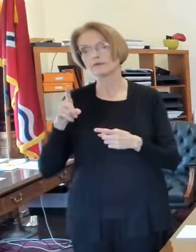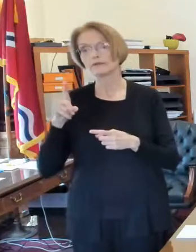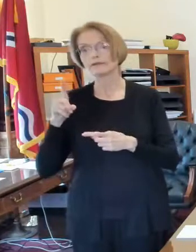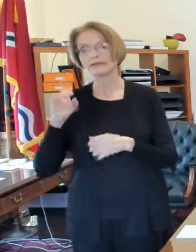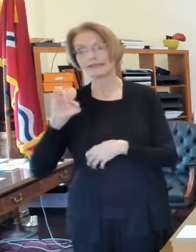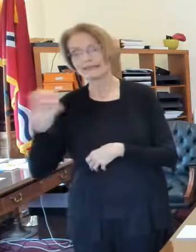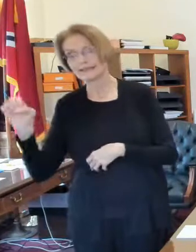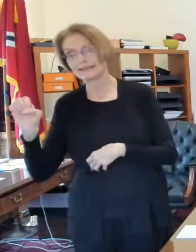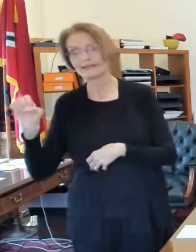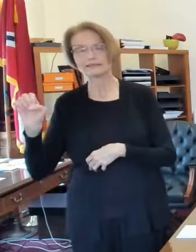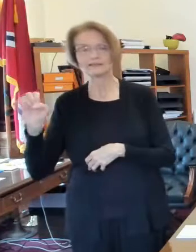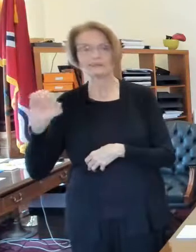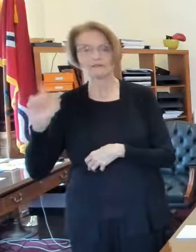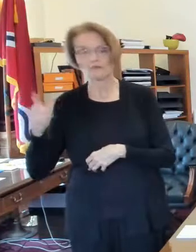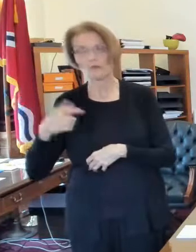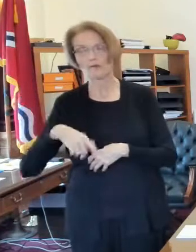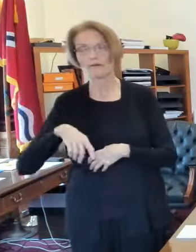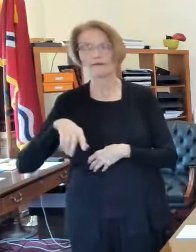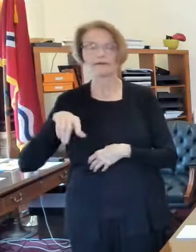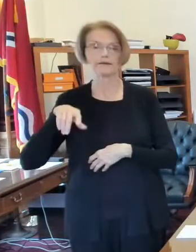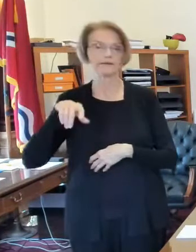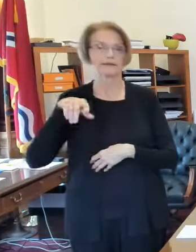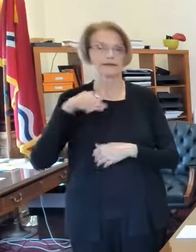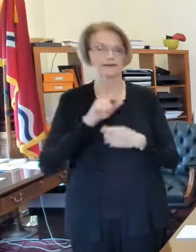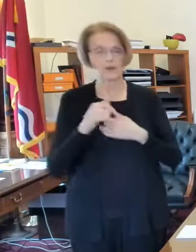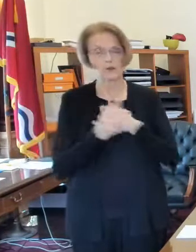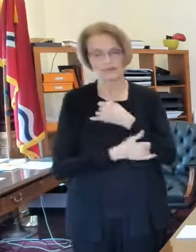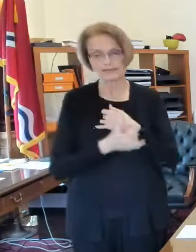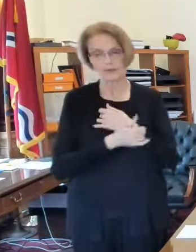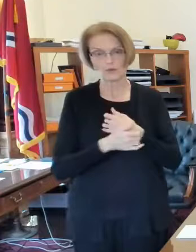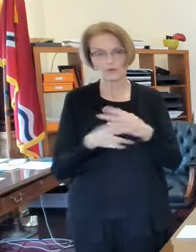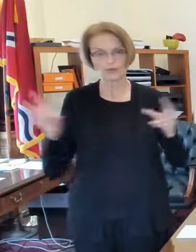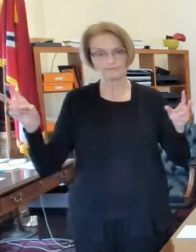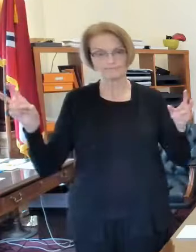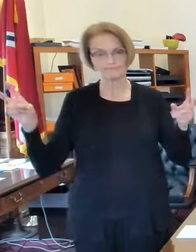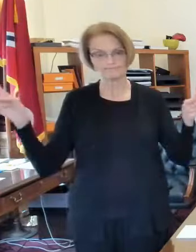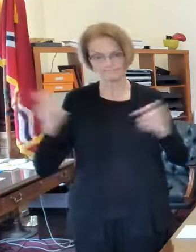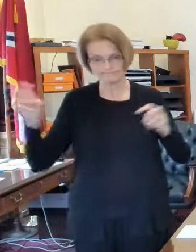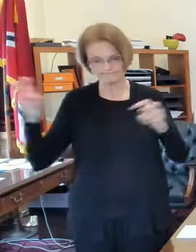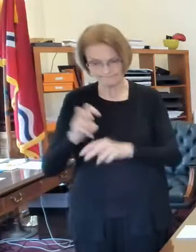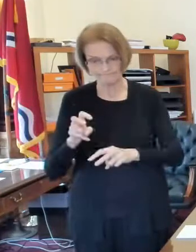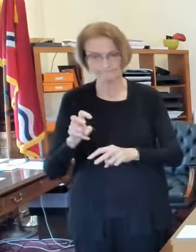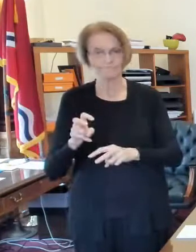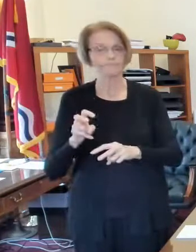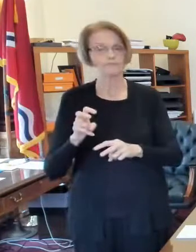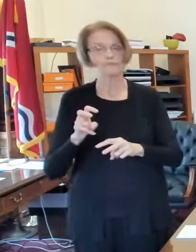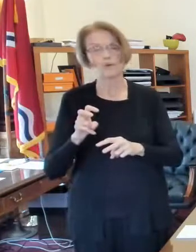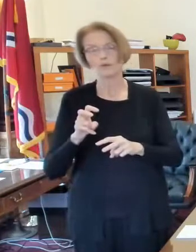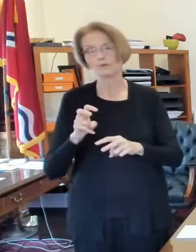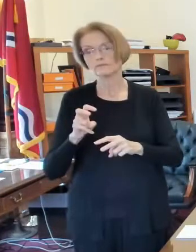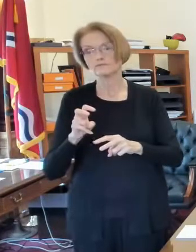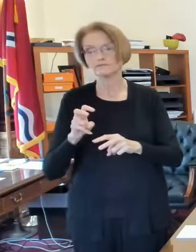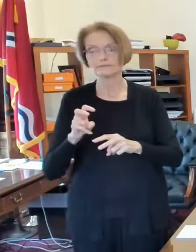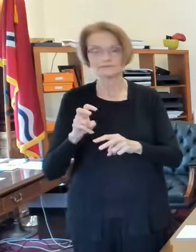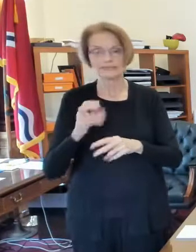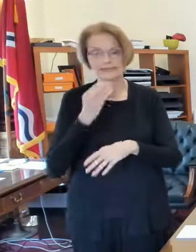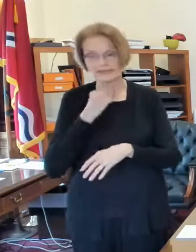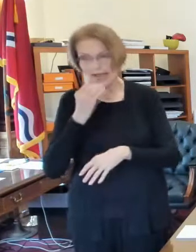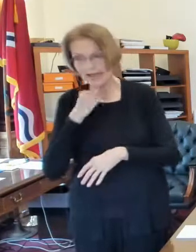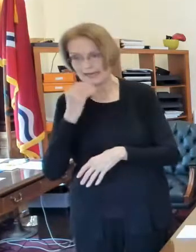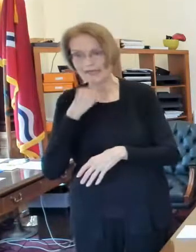coming to uh the city for maybe dining or going to our businesses are you concerned about them